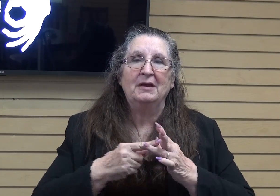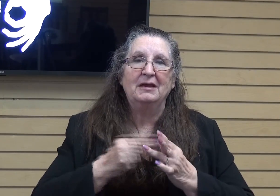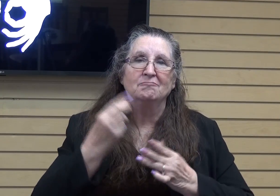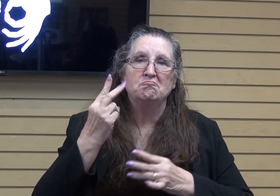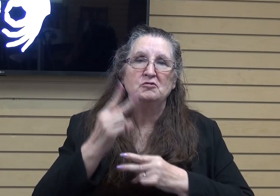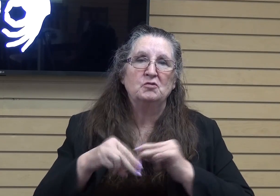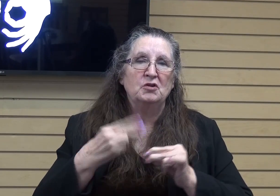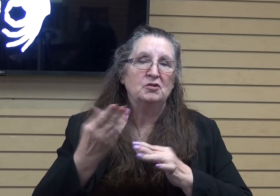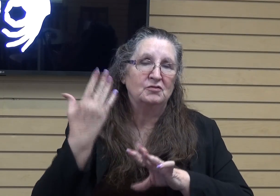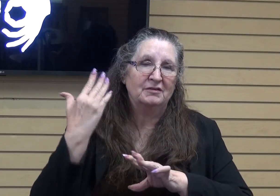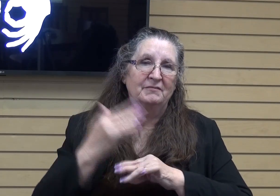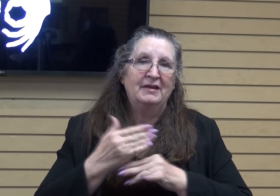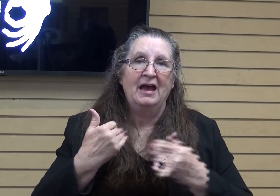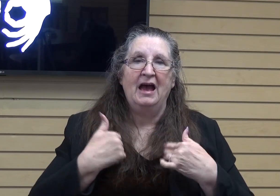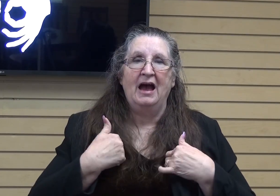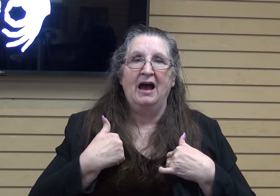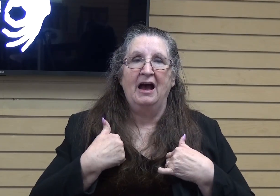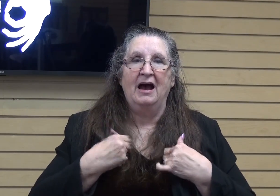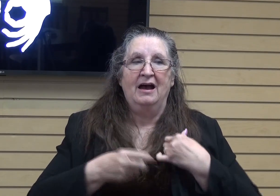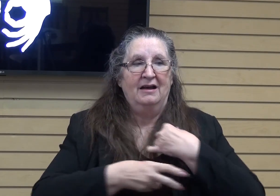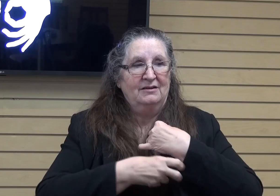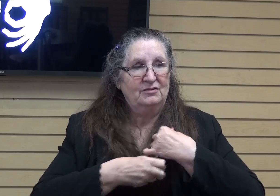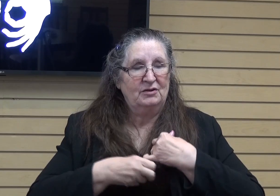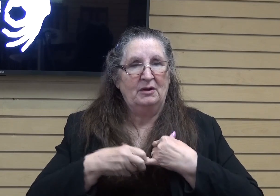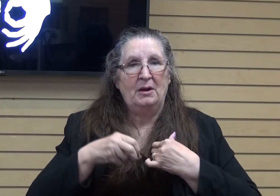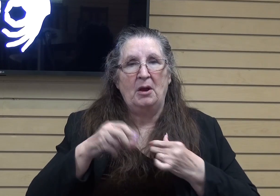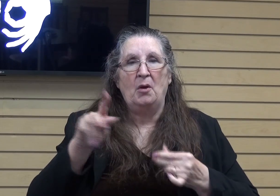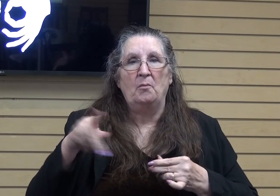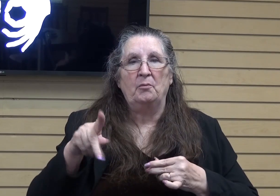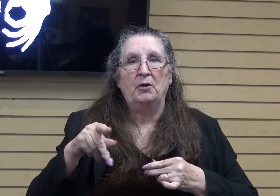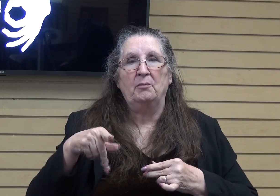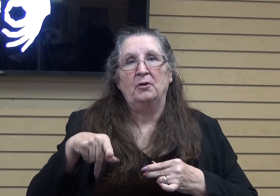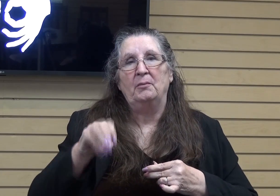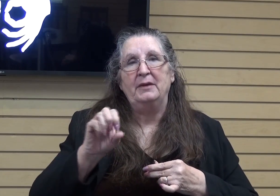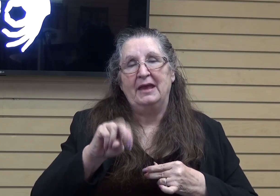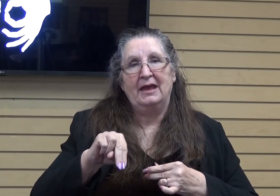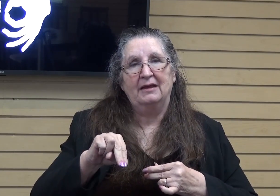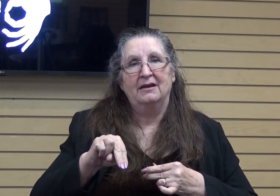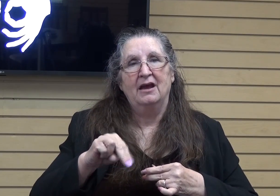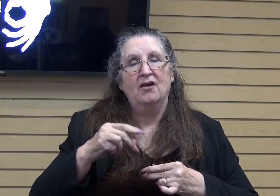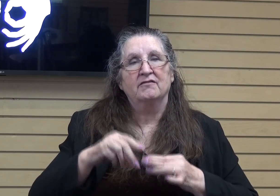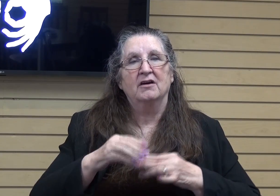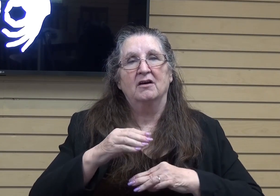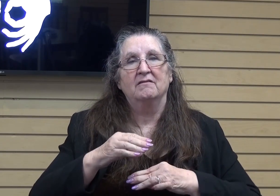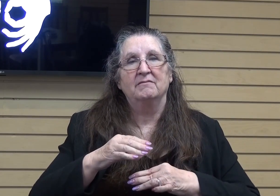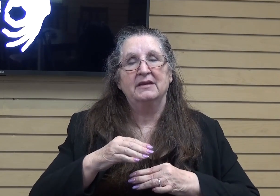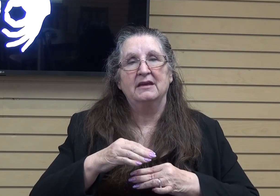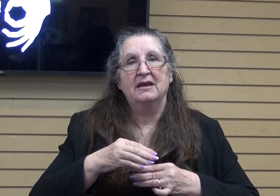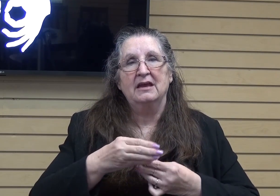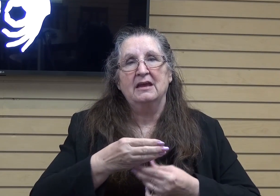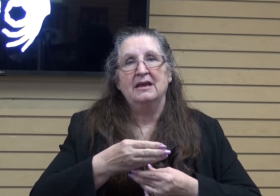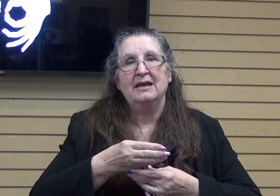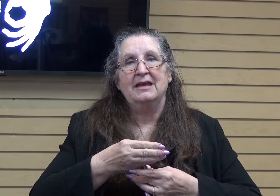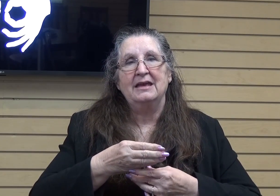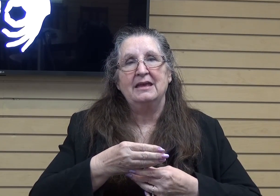ago, I had stole a pin, a purple pin from the information desk. So, I took a pin that wasn't mine because it was purple and I wanted it.